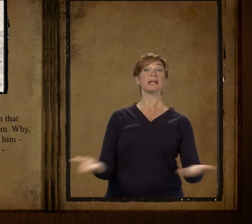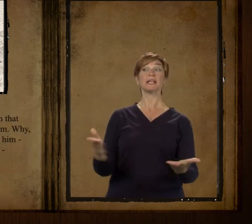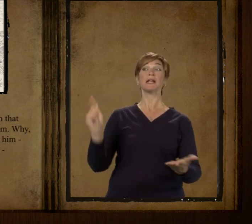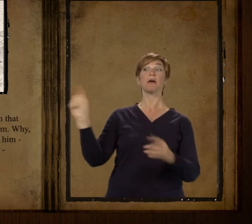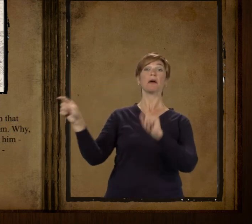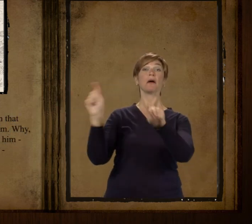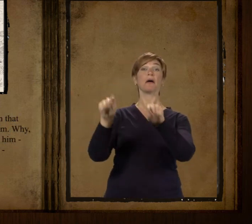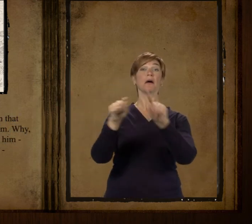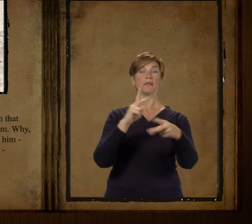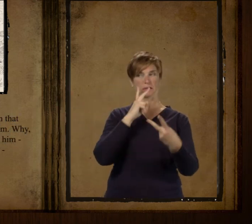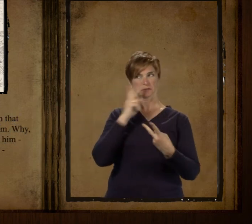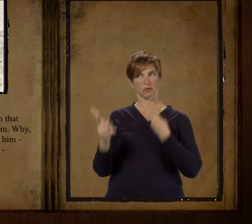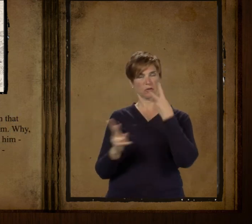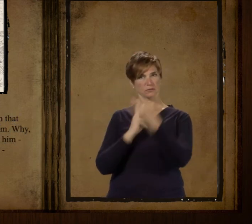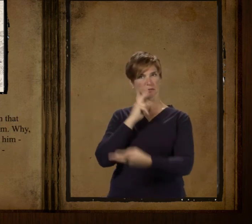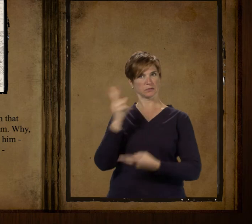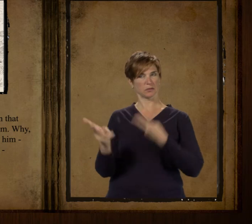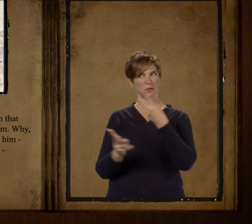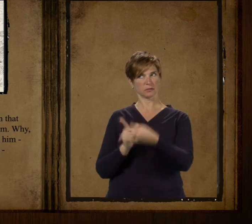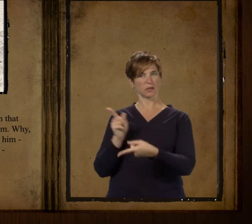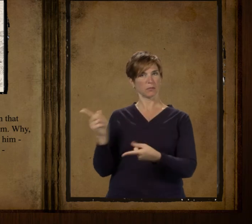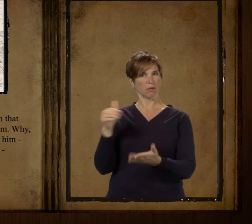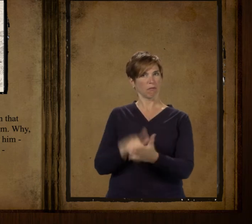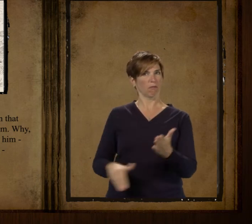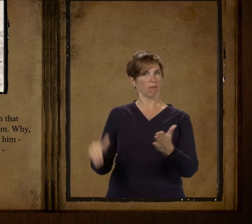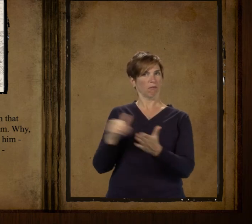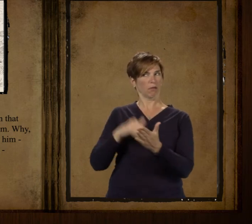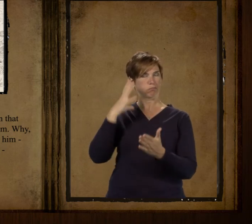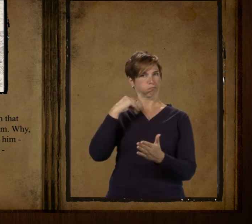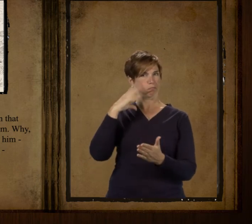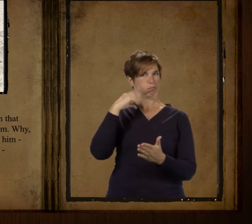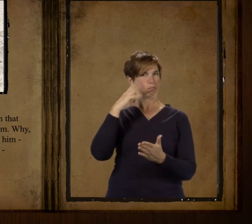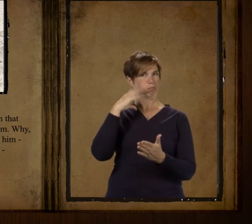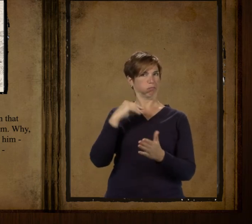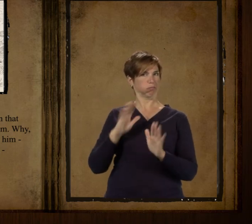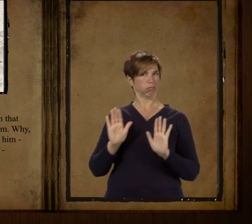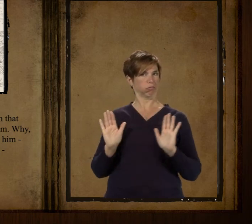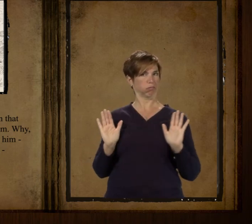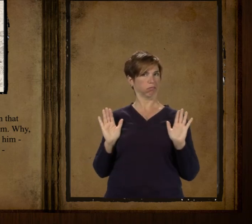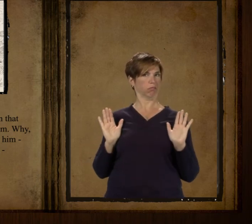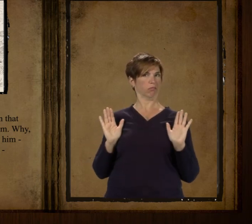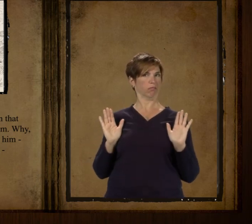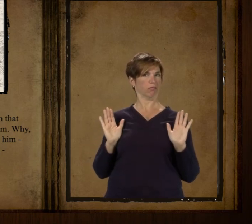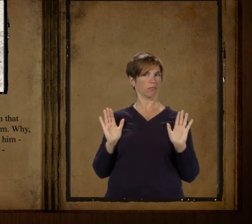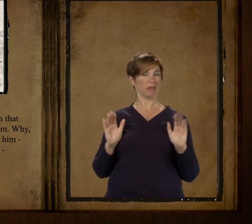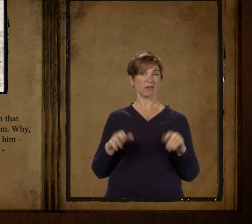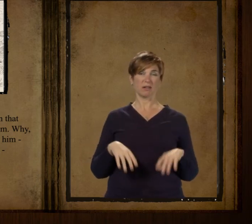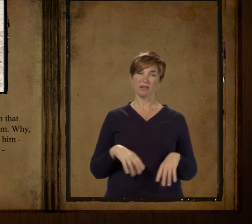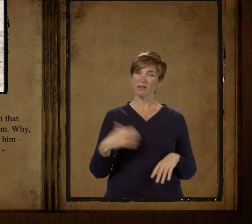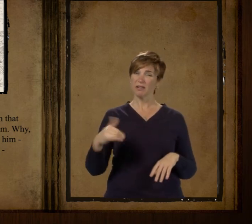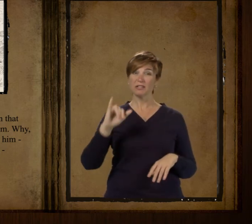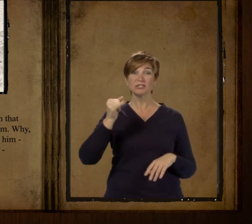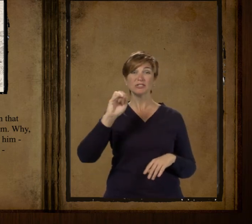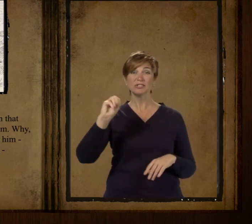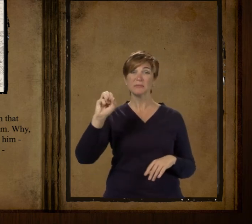lots of the boys here has seen that smiley and can tell you about him why